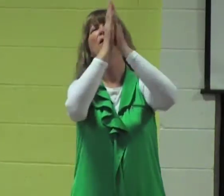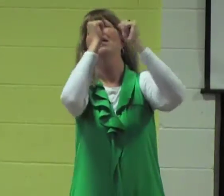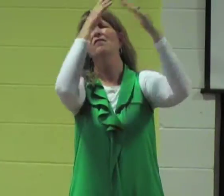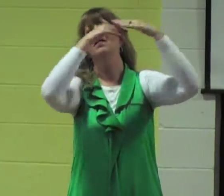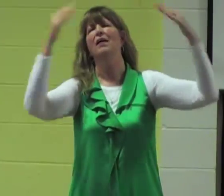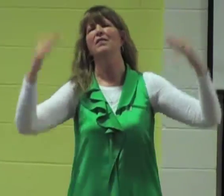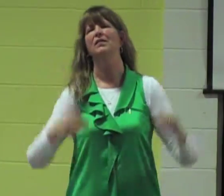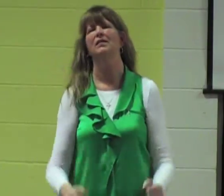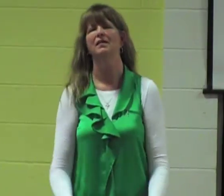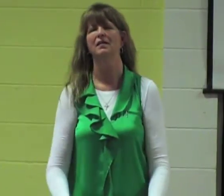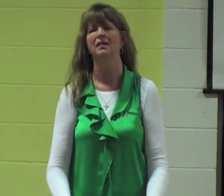okay let's pray